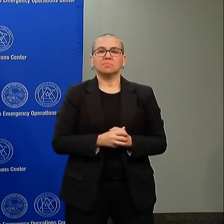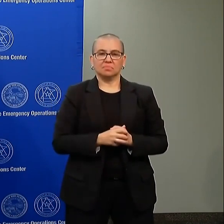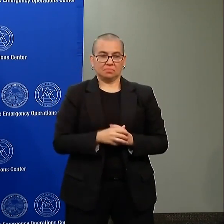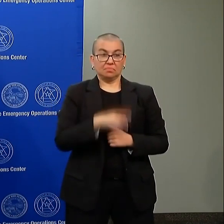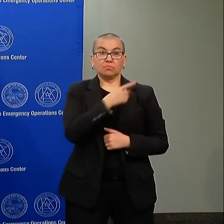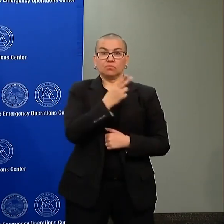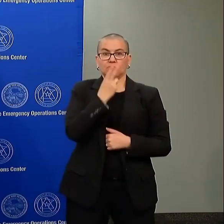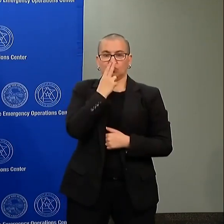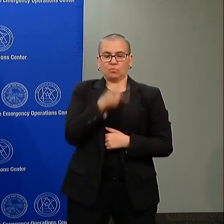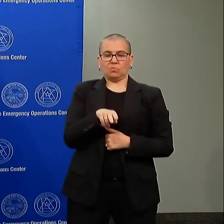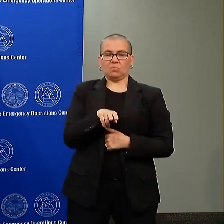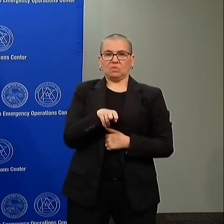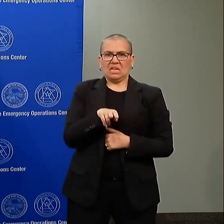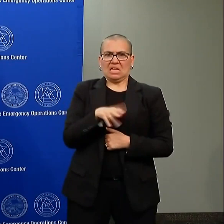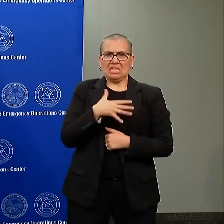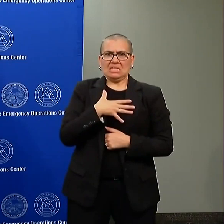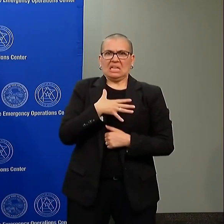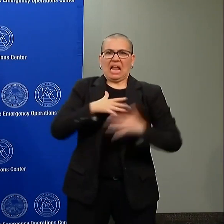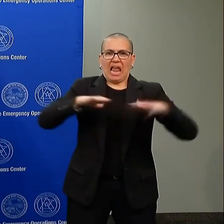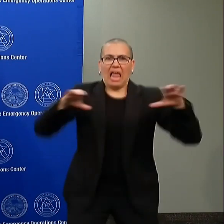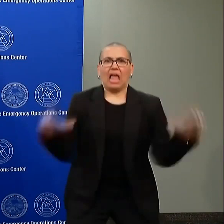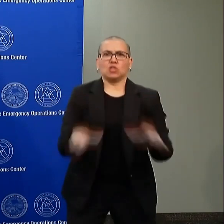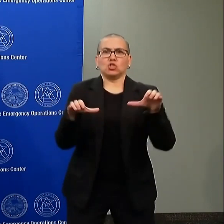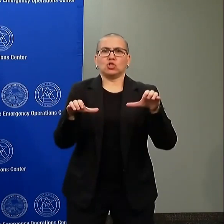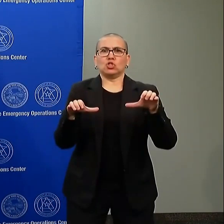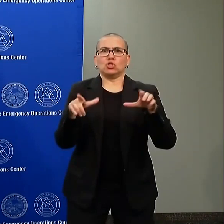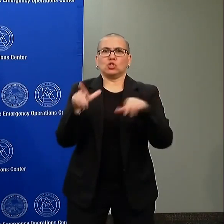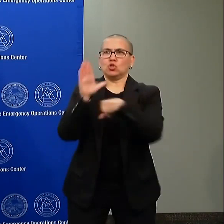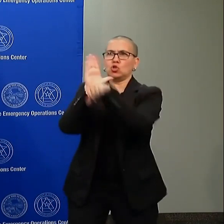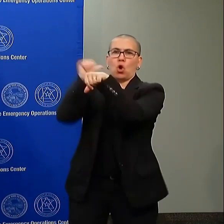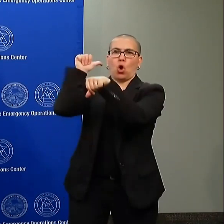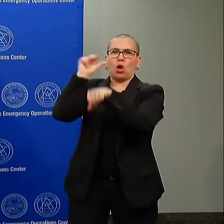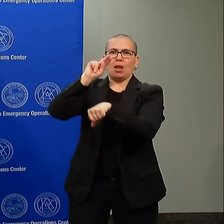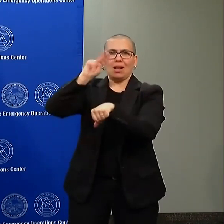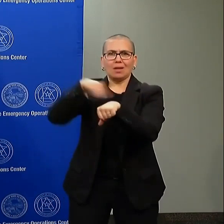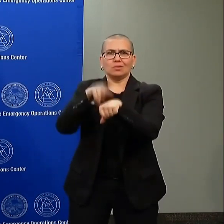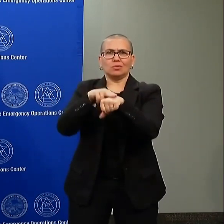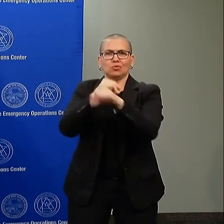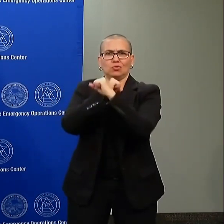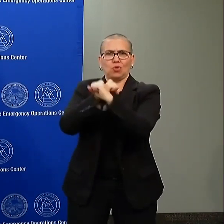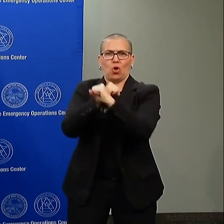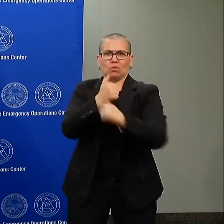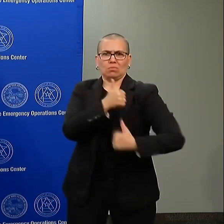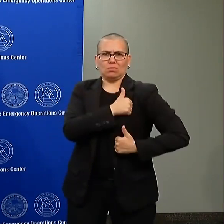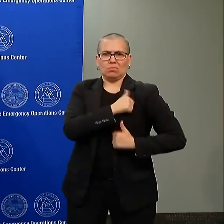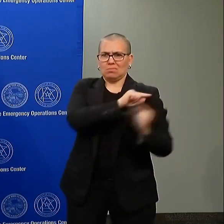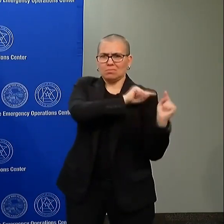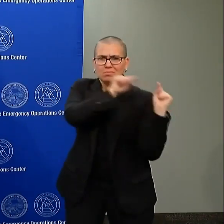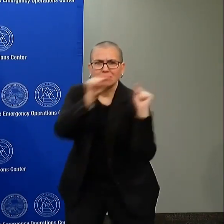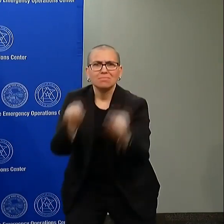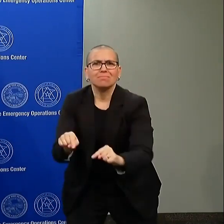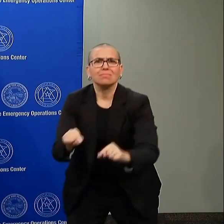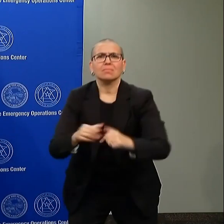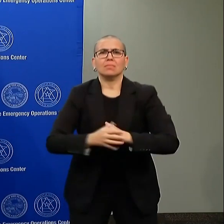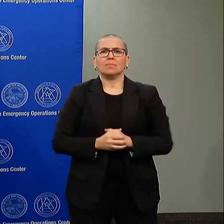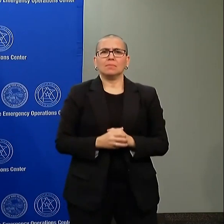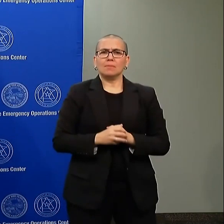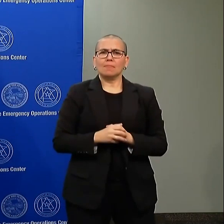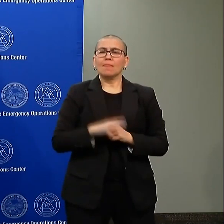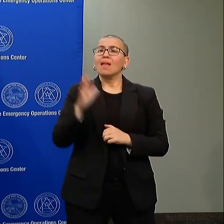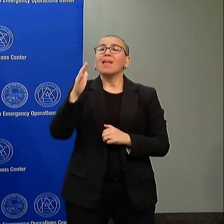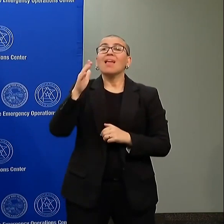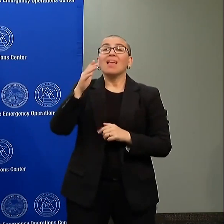mayor in the country and requested National Guard support earlier than any mayor in the country.